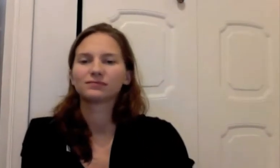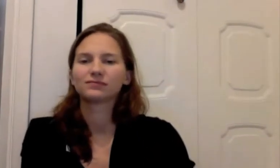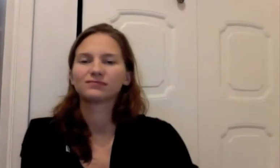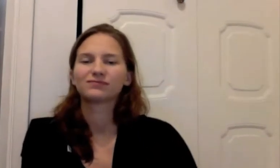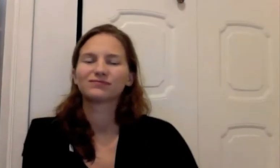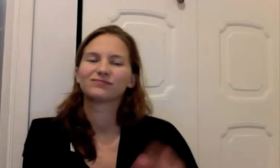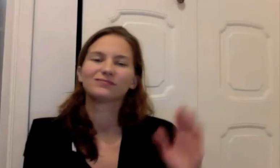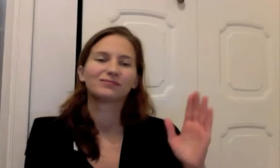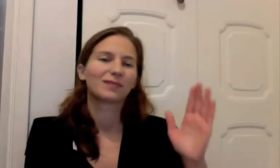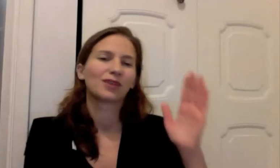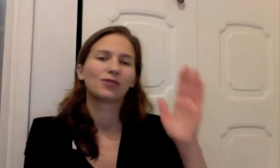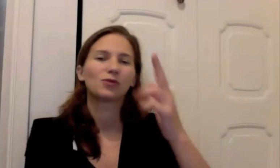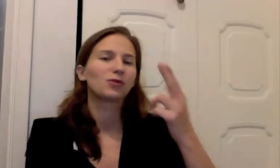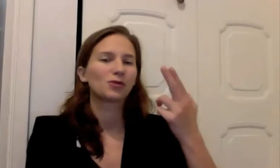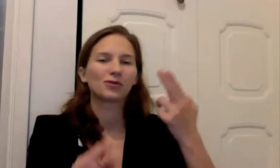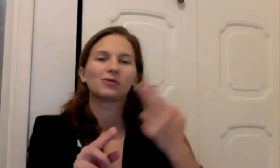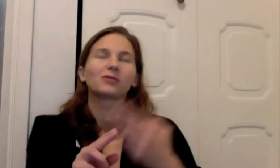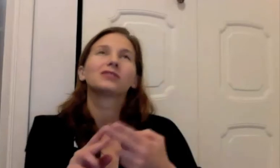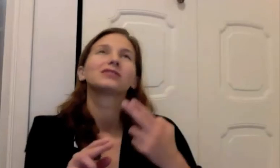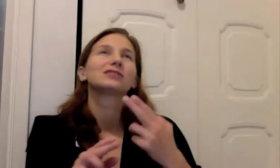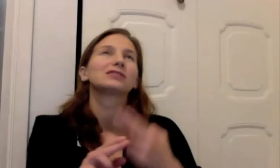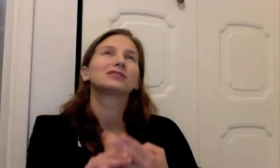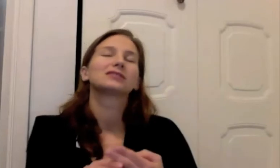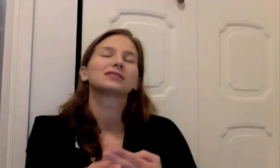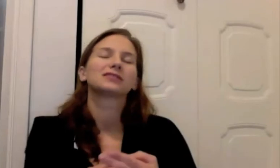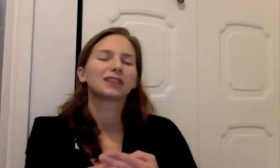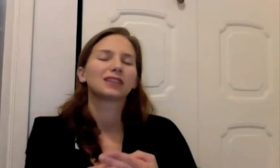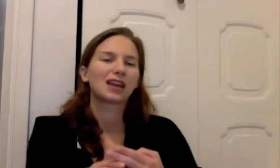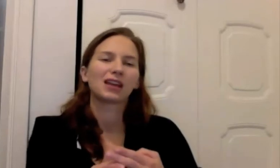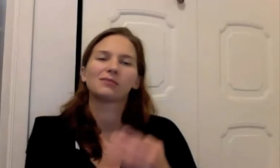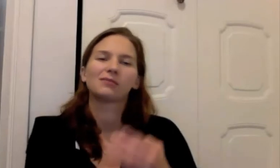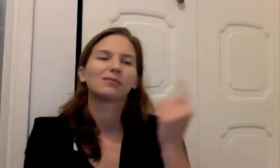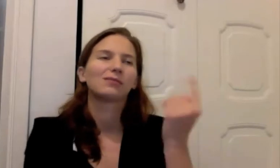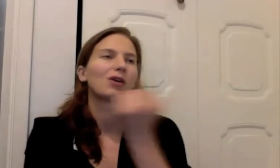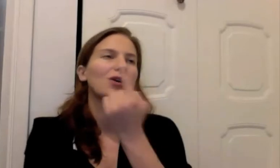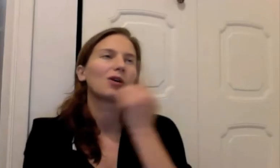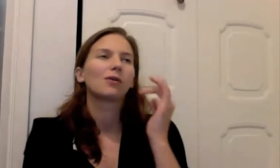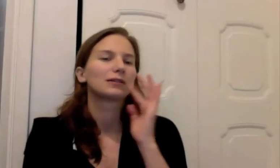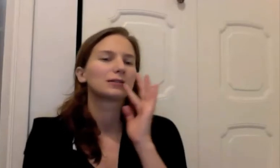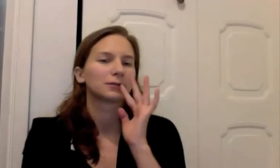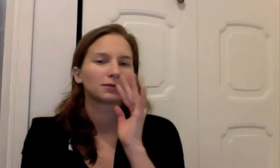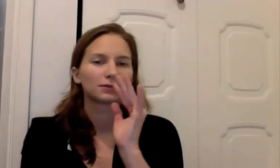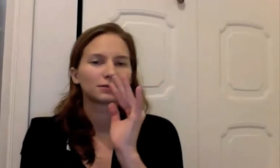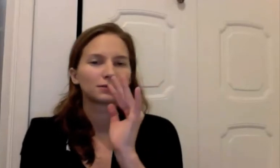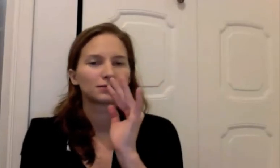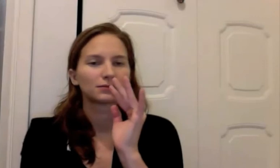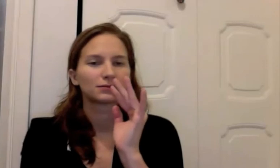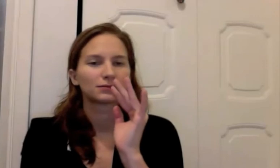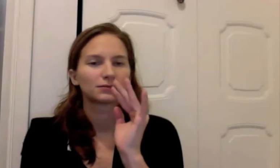Your name Forever the name On my lips